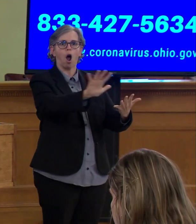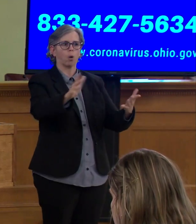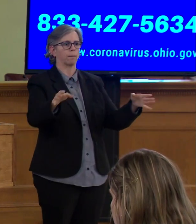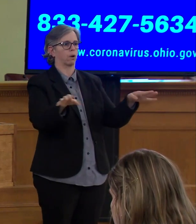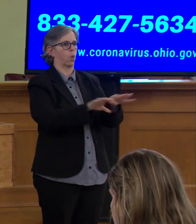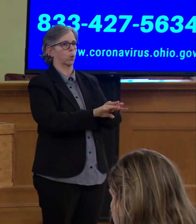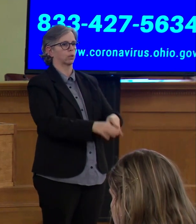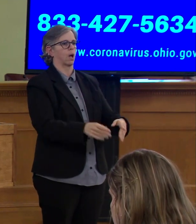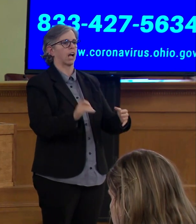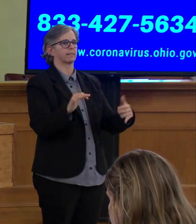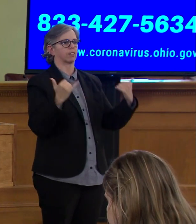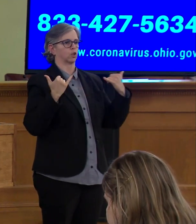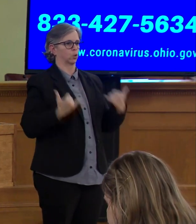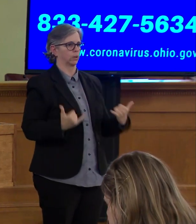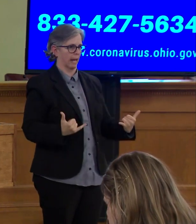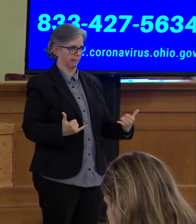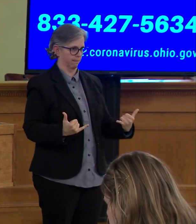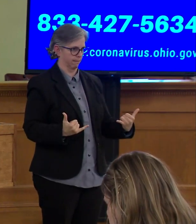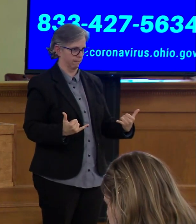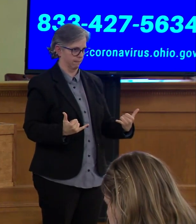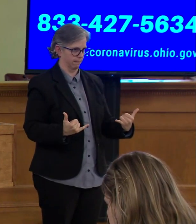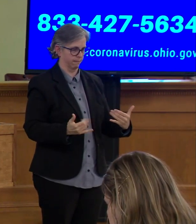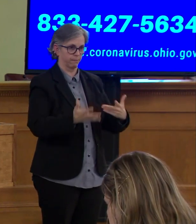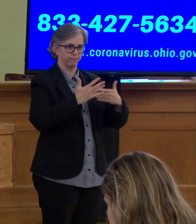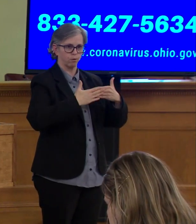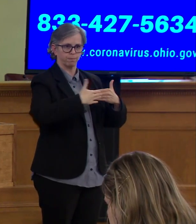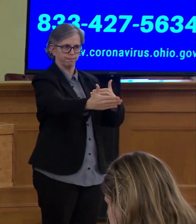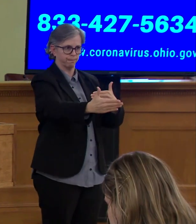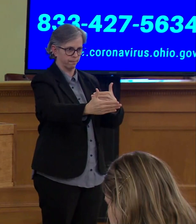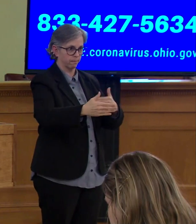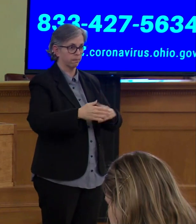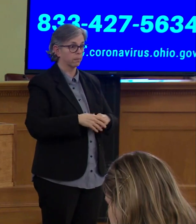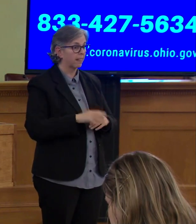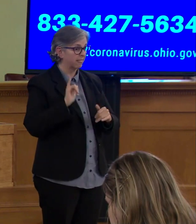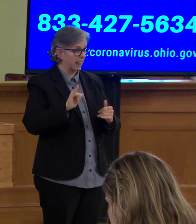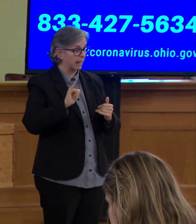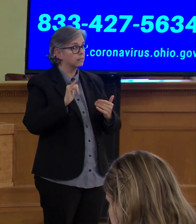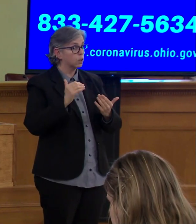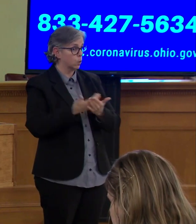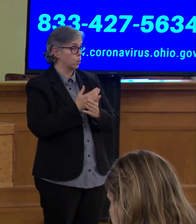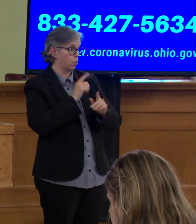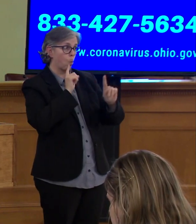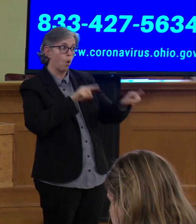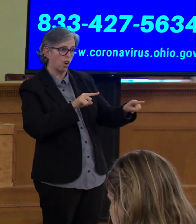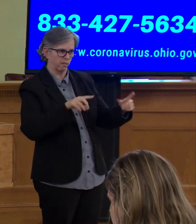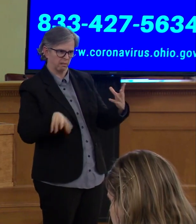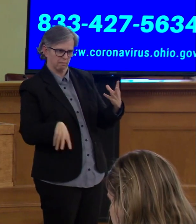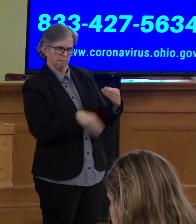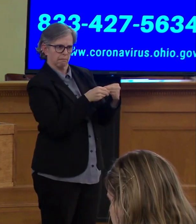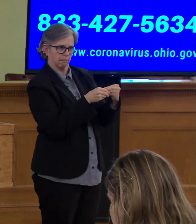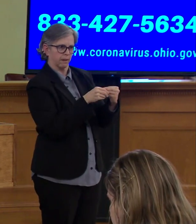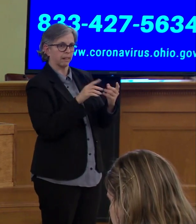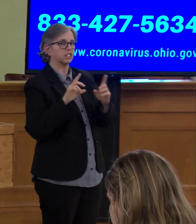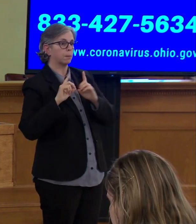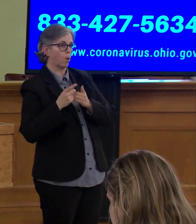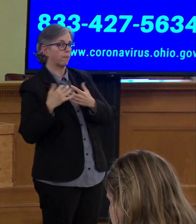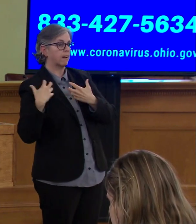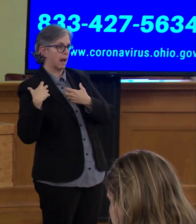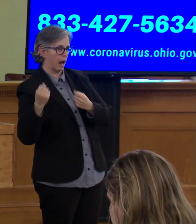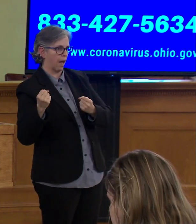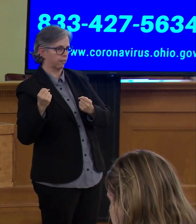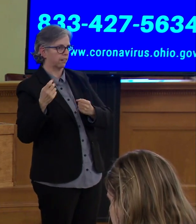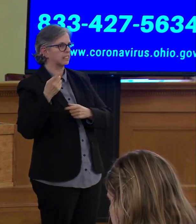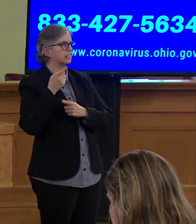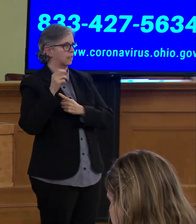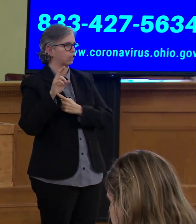So we will all close under the order of the Department of Health, Dr. Ackton, and some closing business